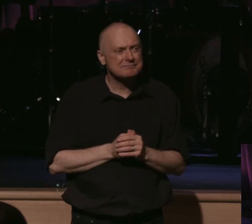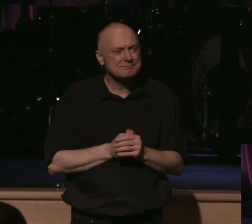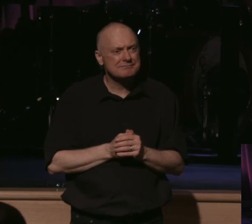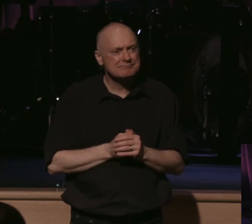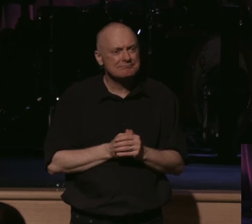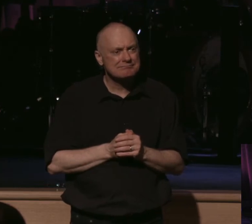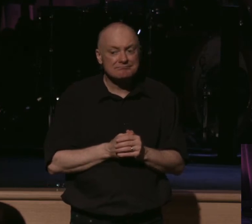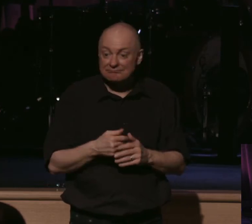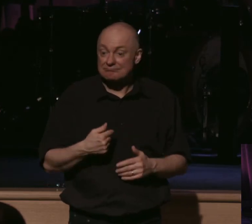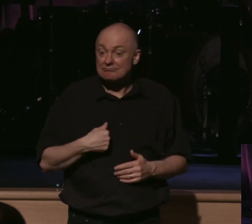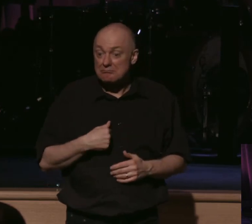I got an 8-year-old.